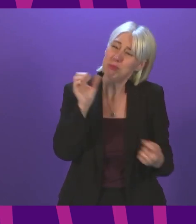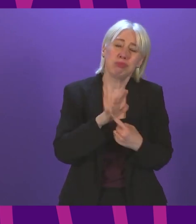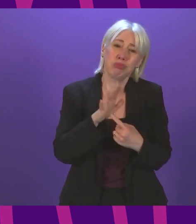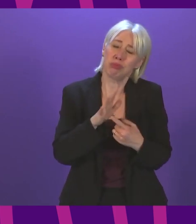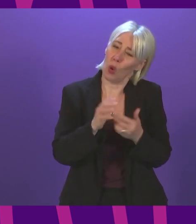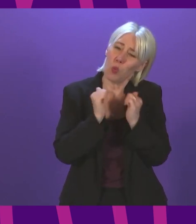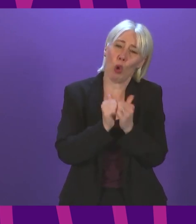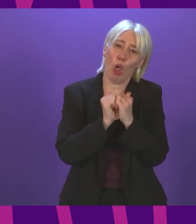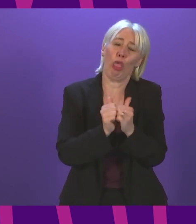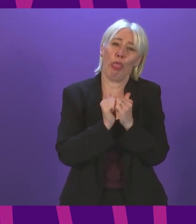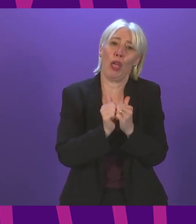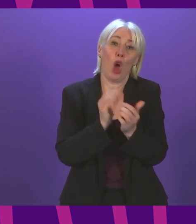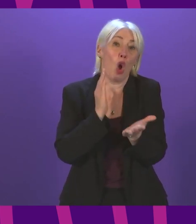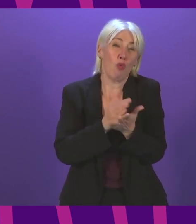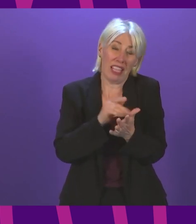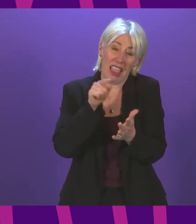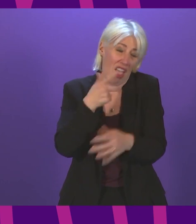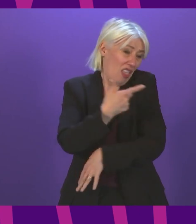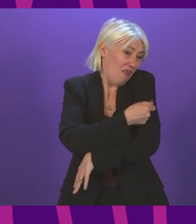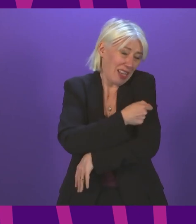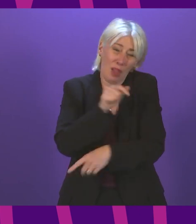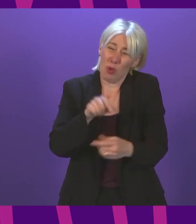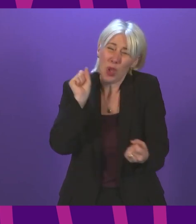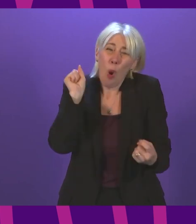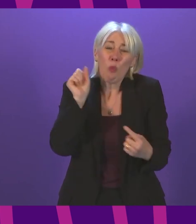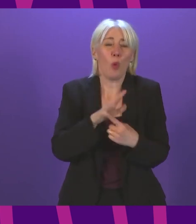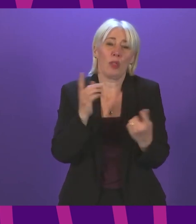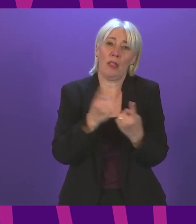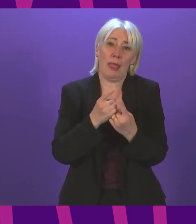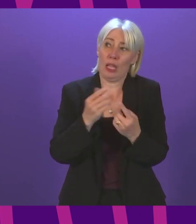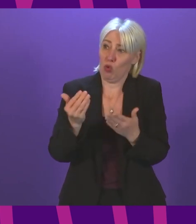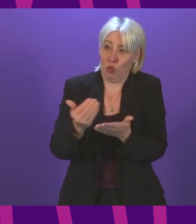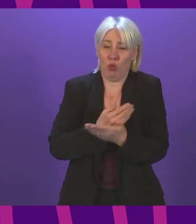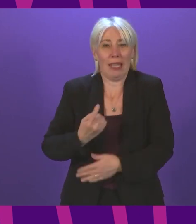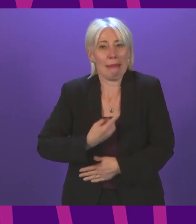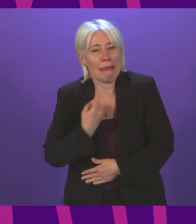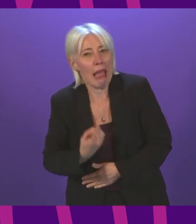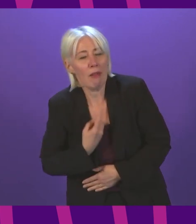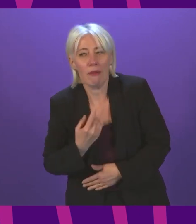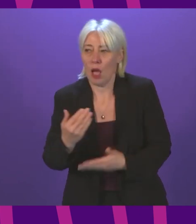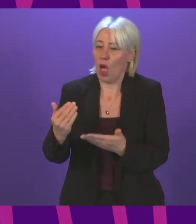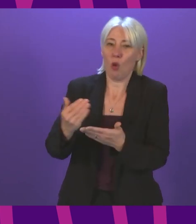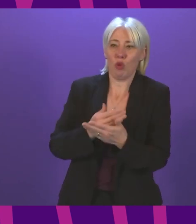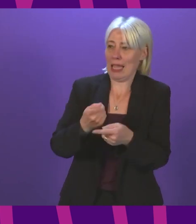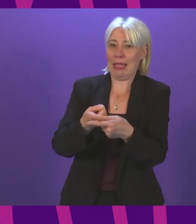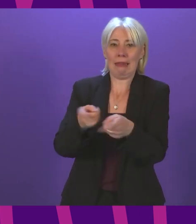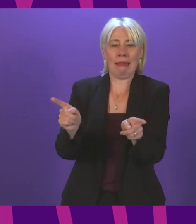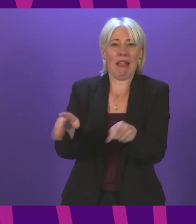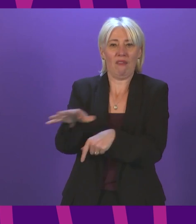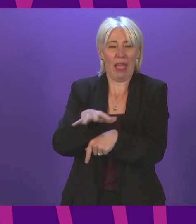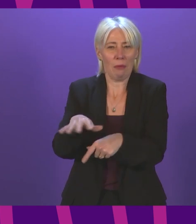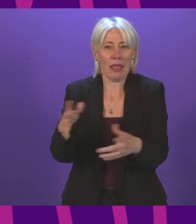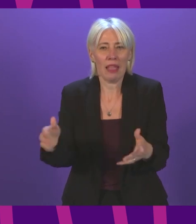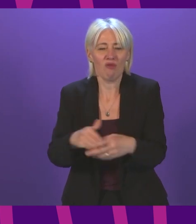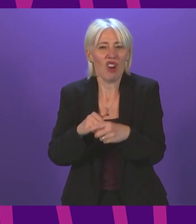very worthwhile. It literally is the most important thing any of us can do to protect ourselves and to protect those around us. So for anybody